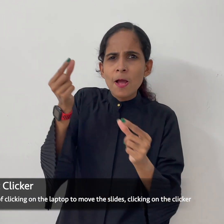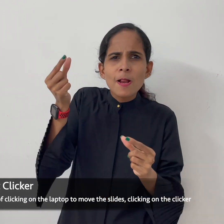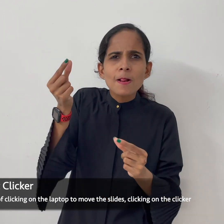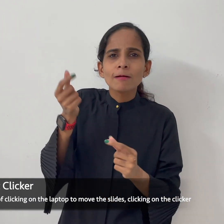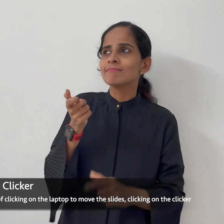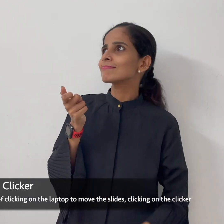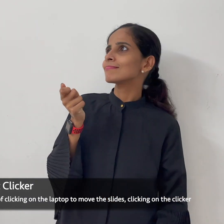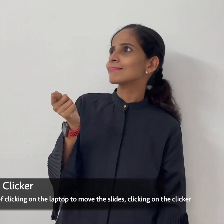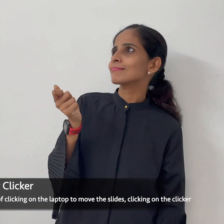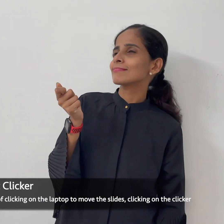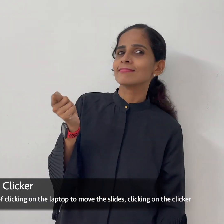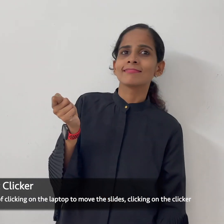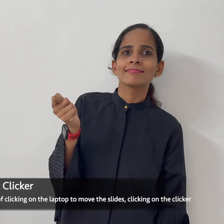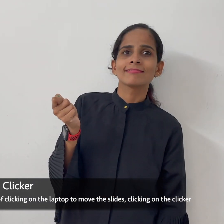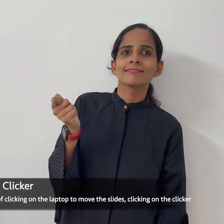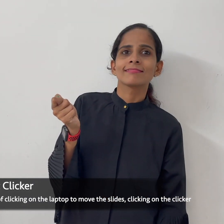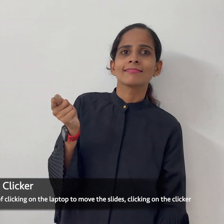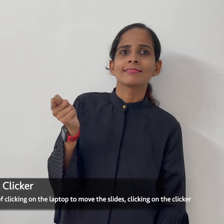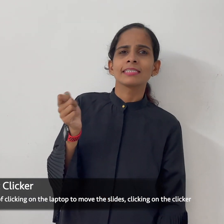slides clicking on the clicker